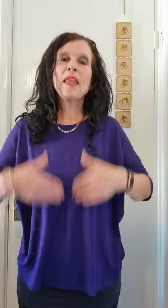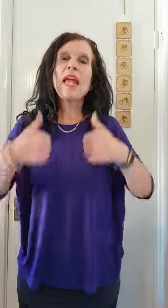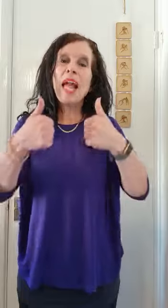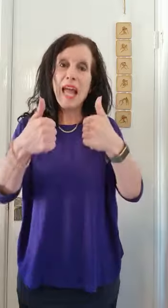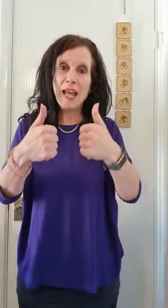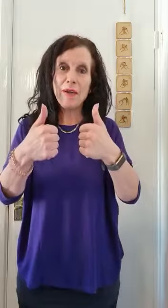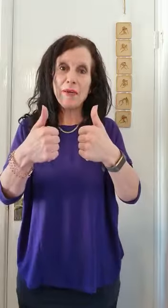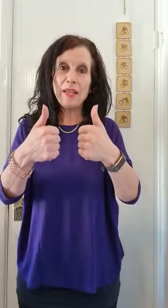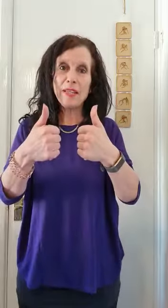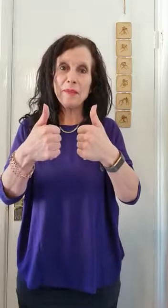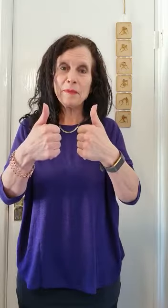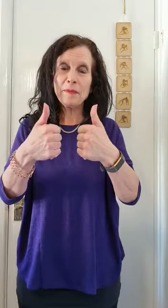How are you?